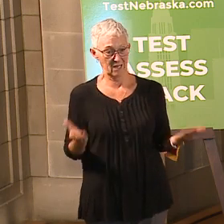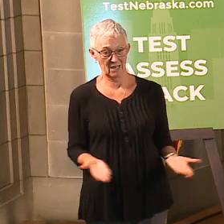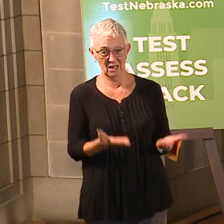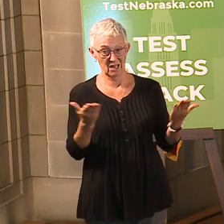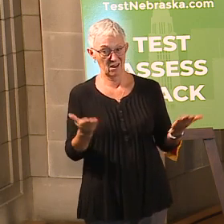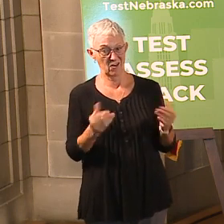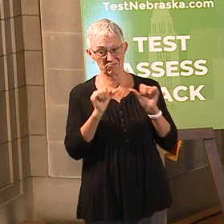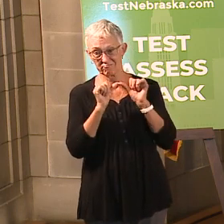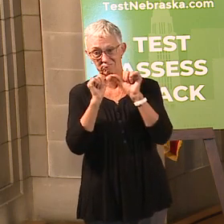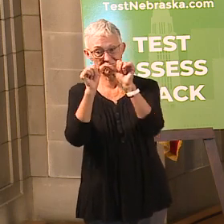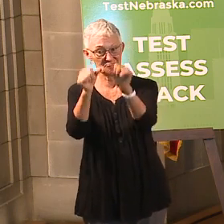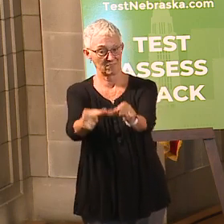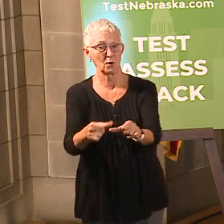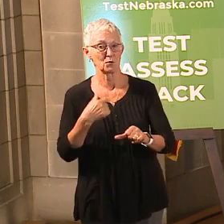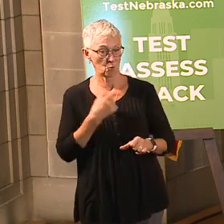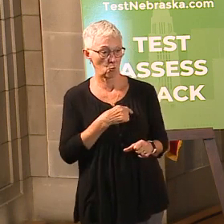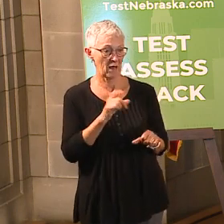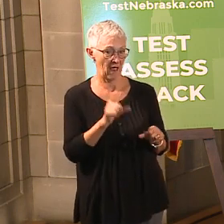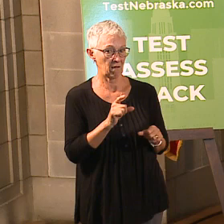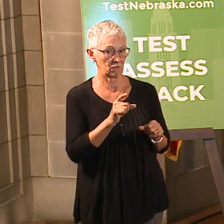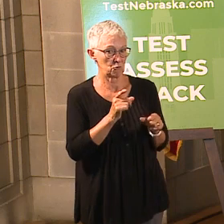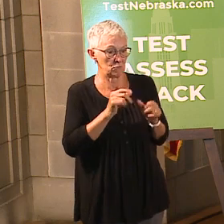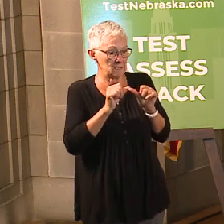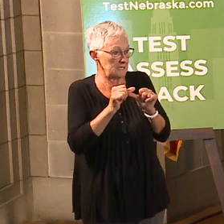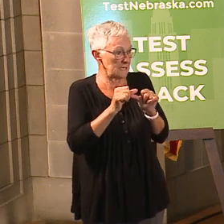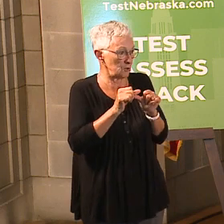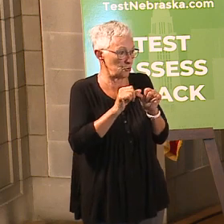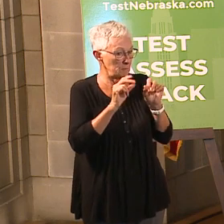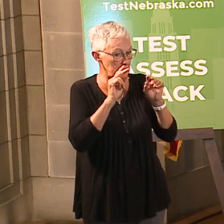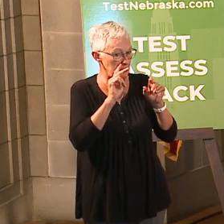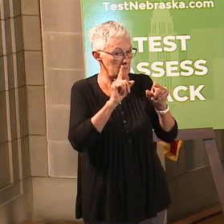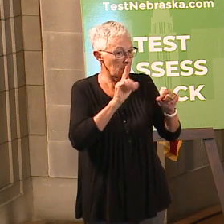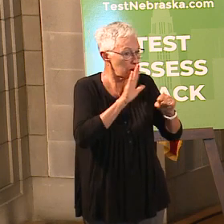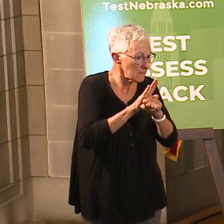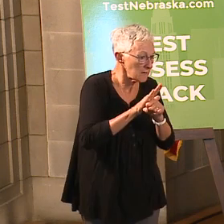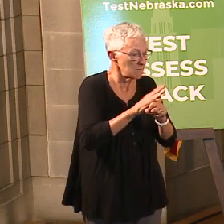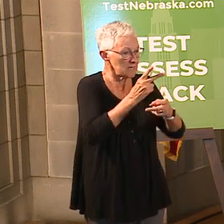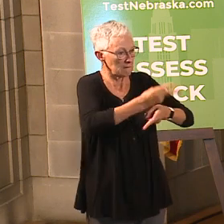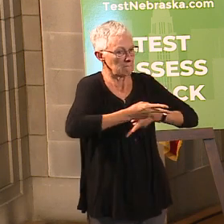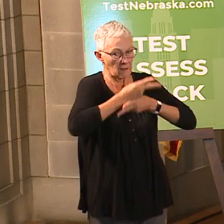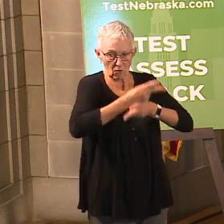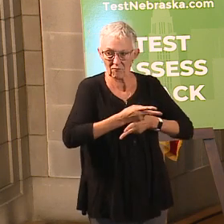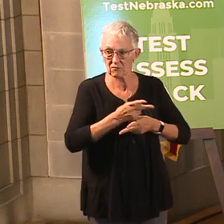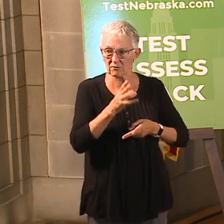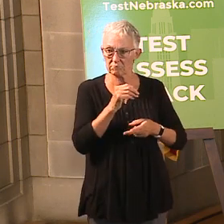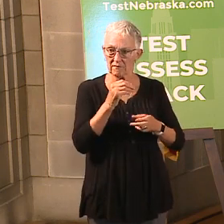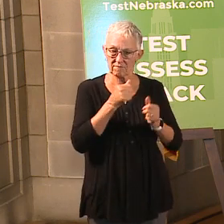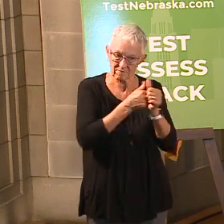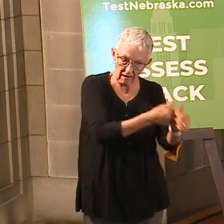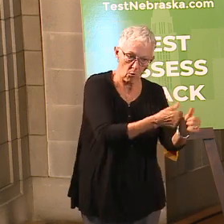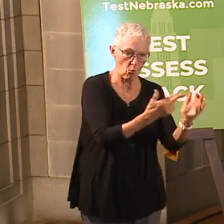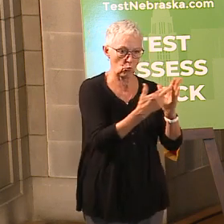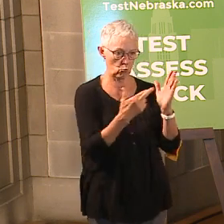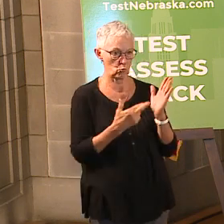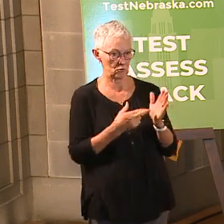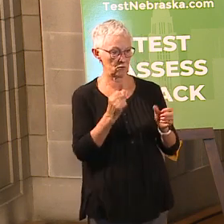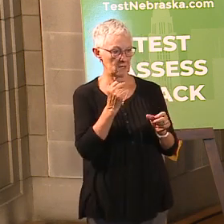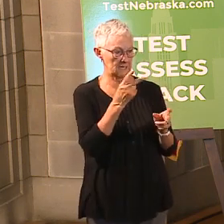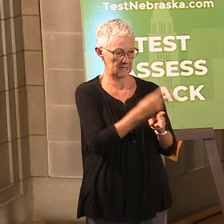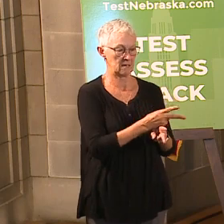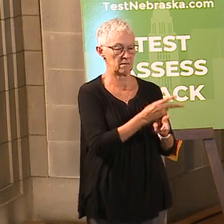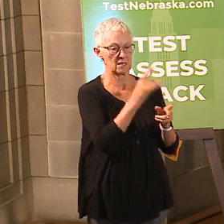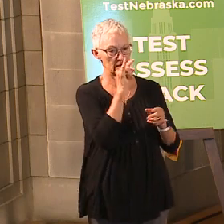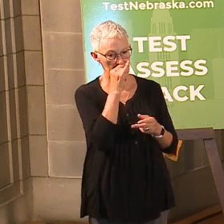We're going to keep pressing forward and keep making that progress and committed to making this work for our school year and for our kids.